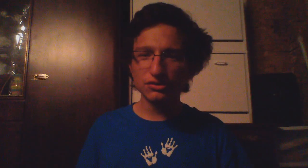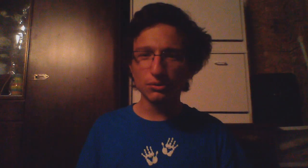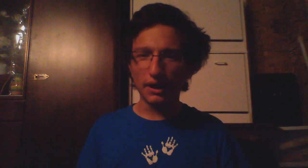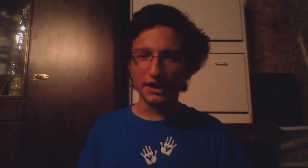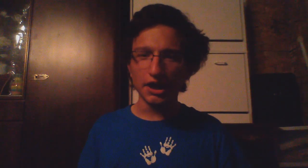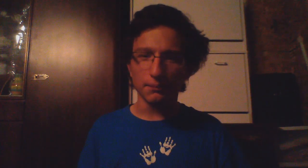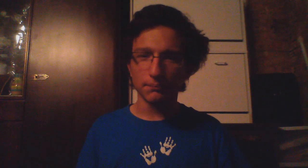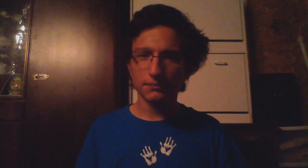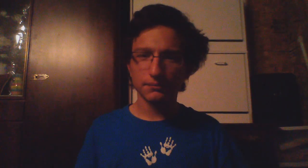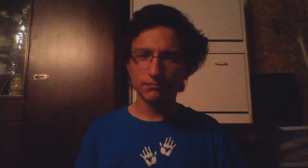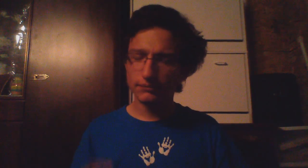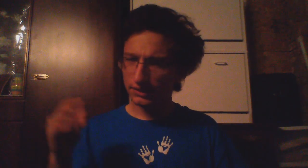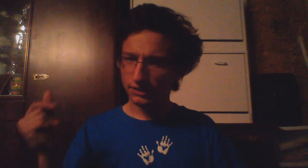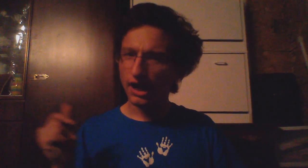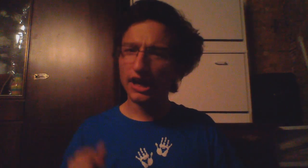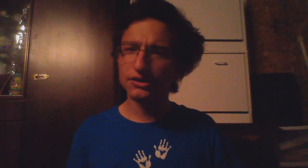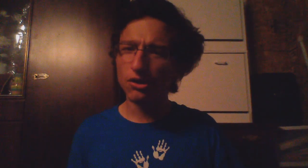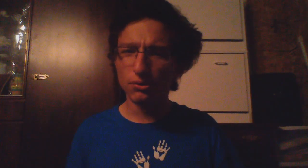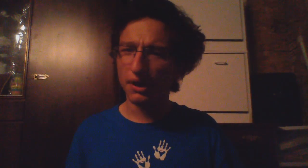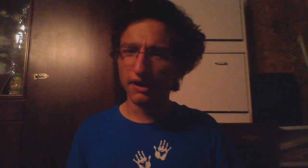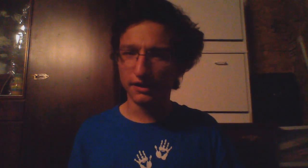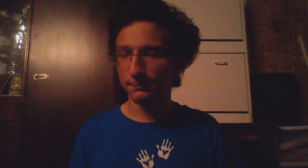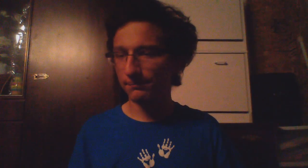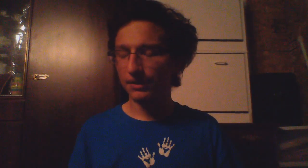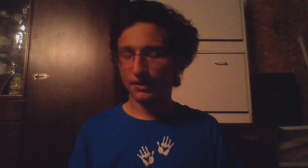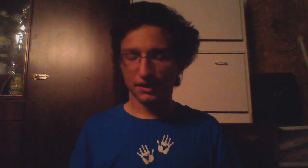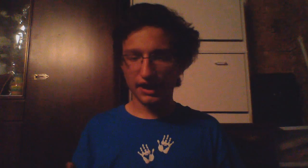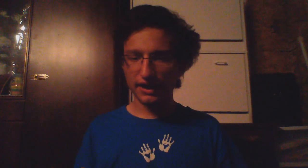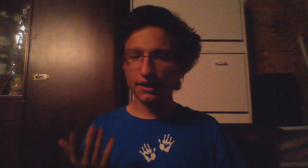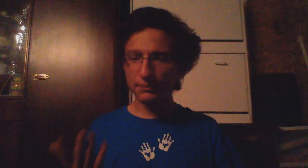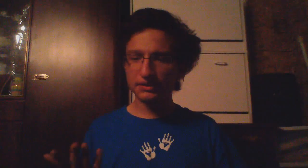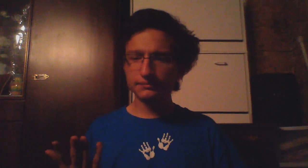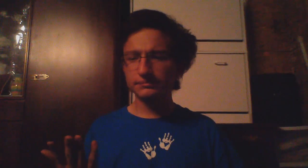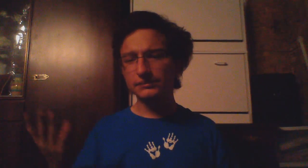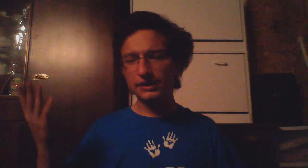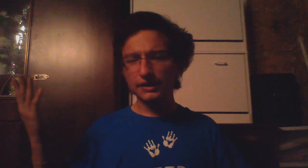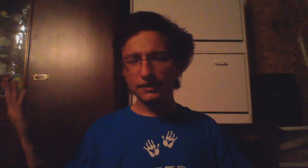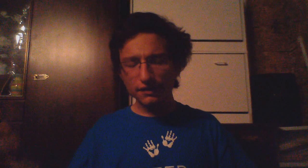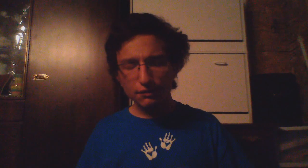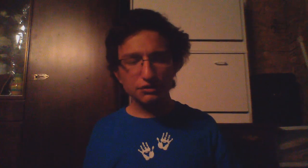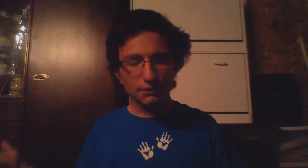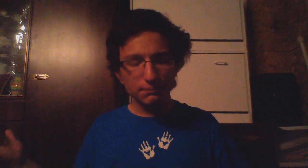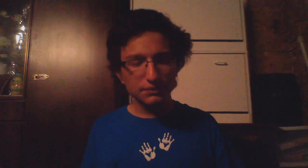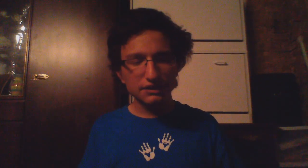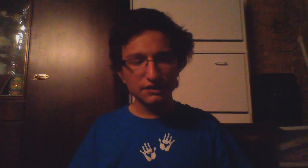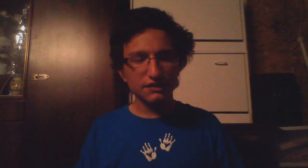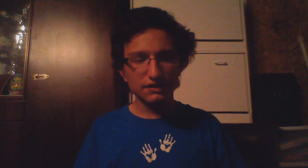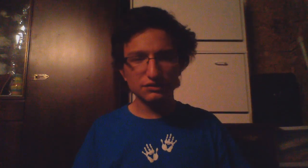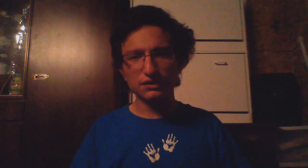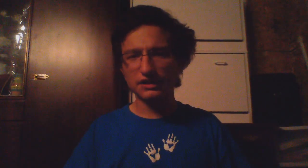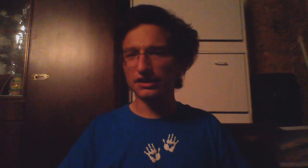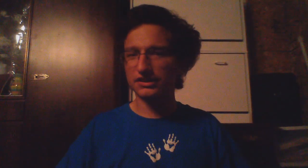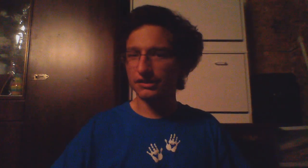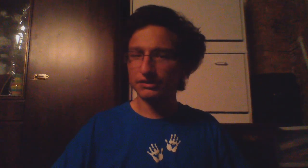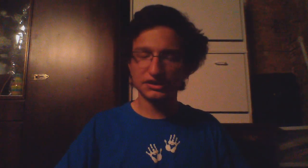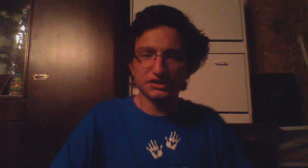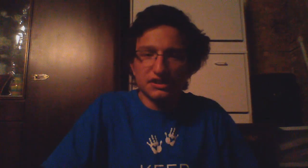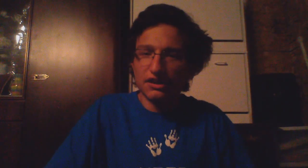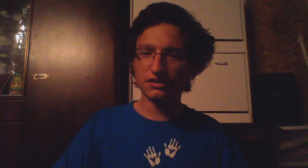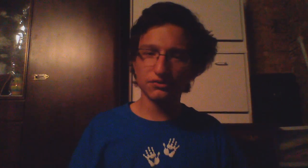is who I am I know who I am and I mean there are some 30-day challenges that I just